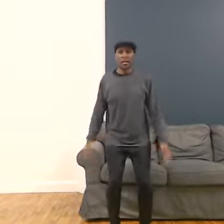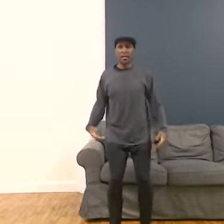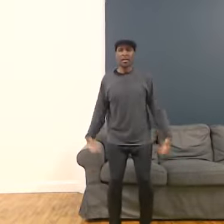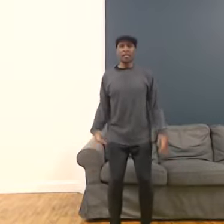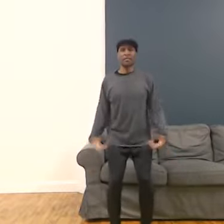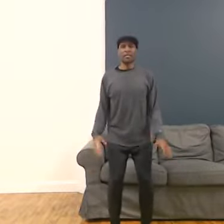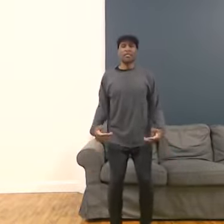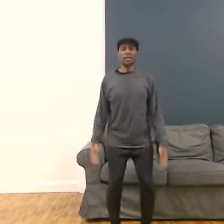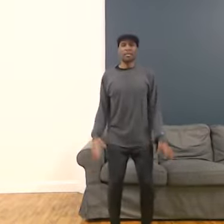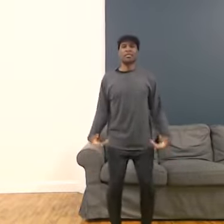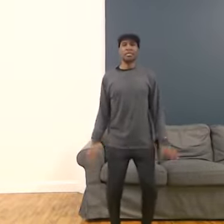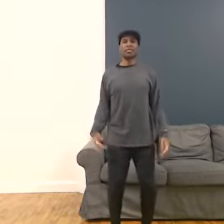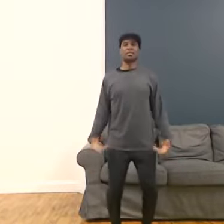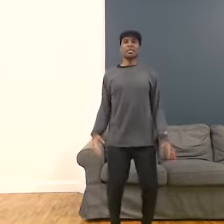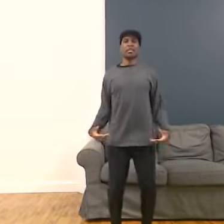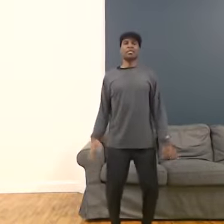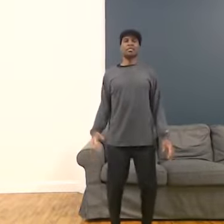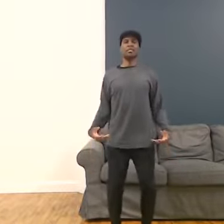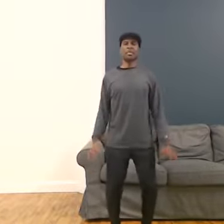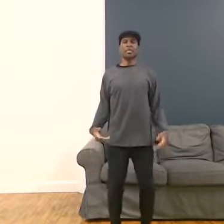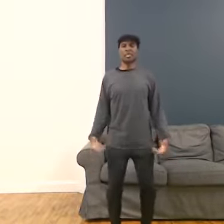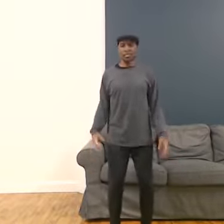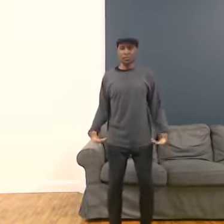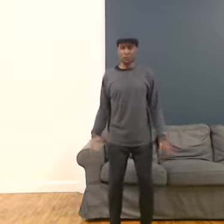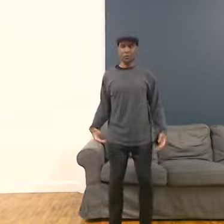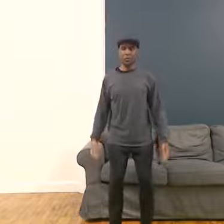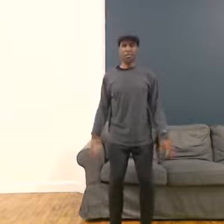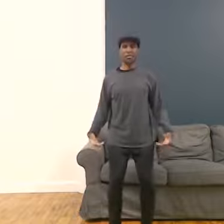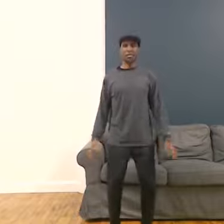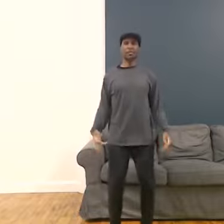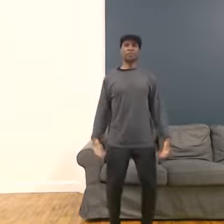In the next 10 seconds, let's begin to slow down.